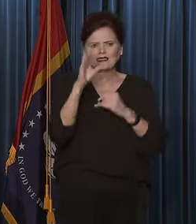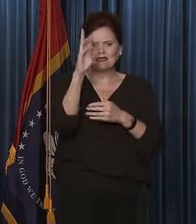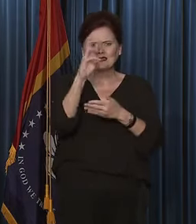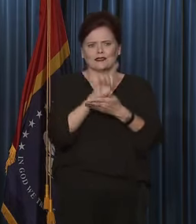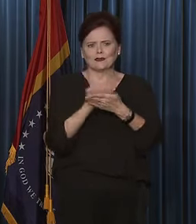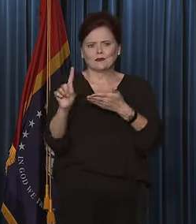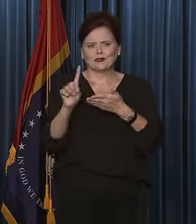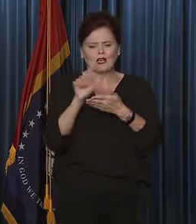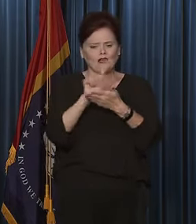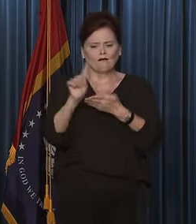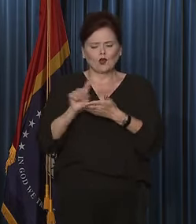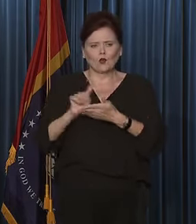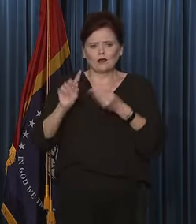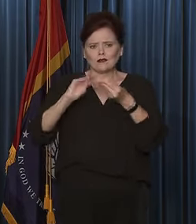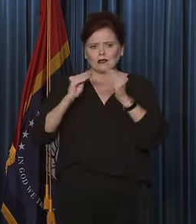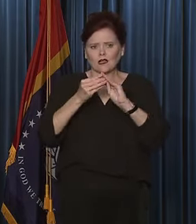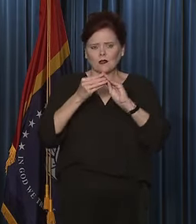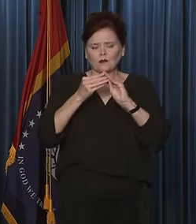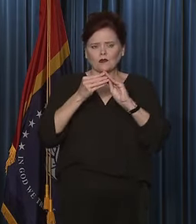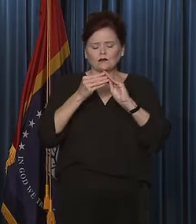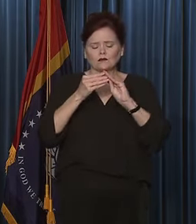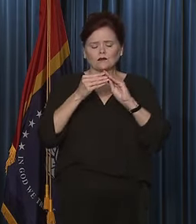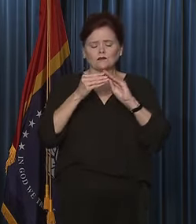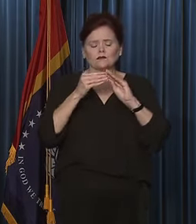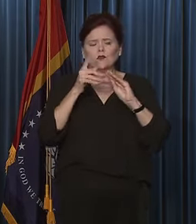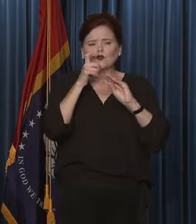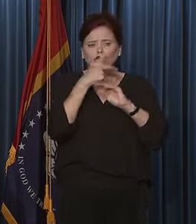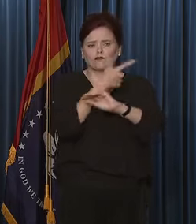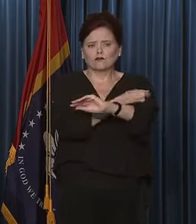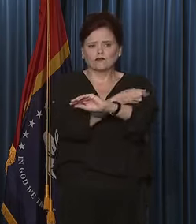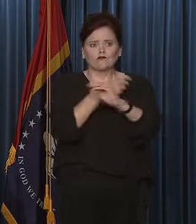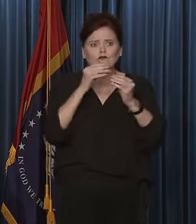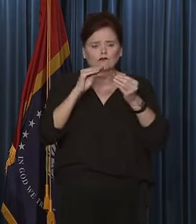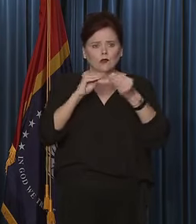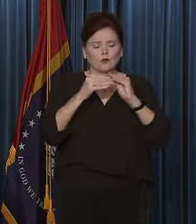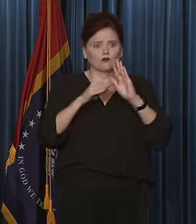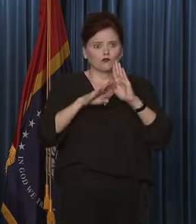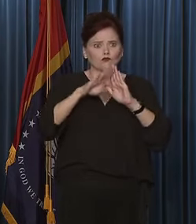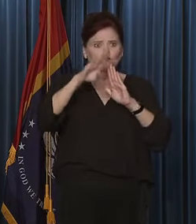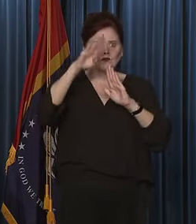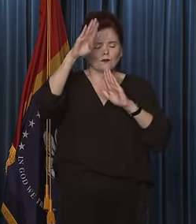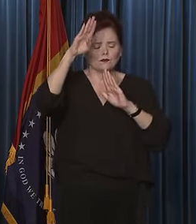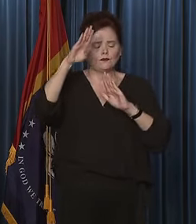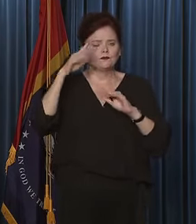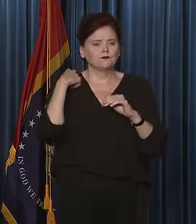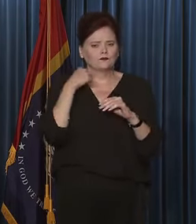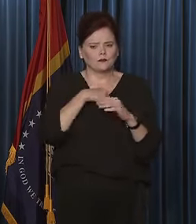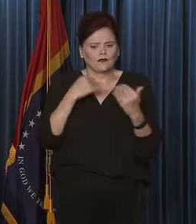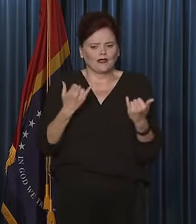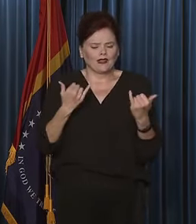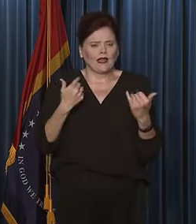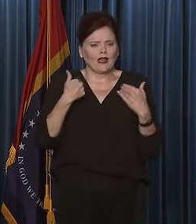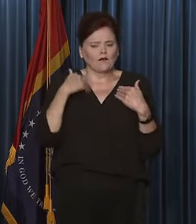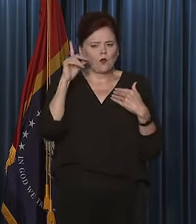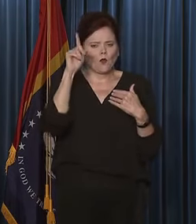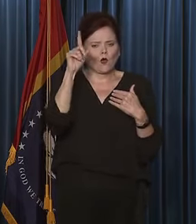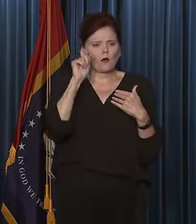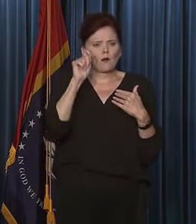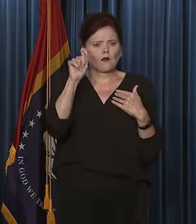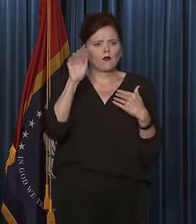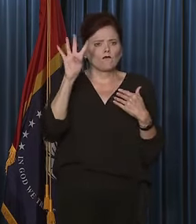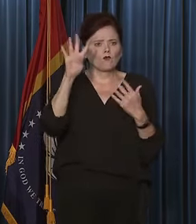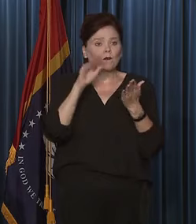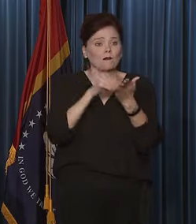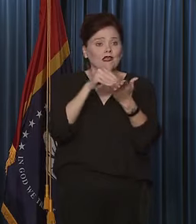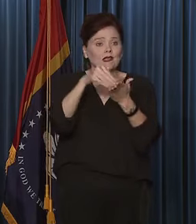every single week increases in the total number of individuals that have gotten vaccinated. We've got just shy of 1.4